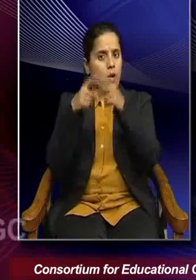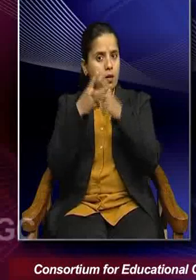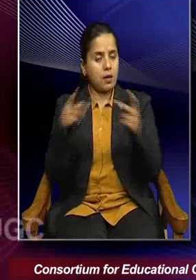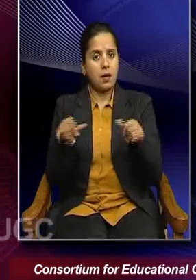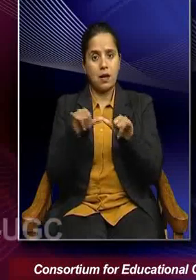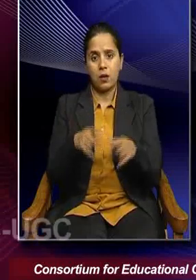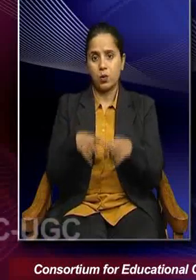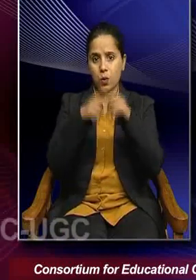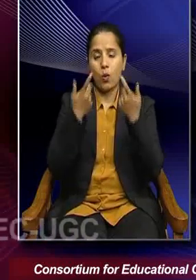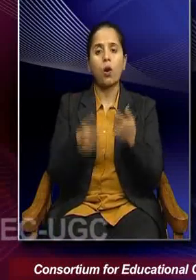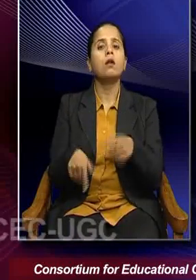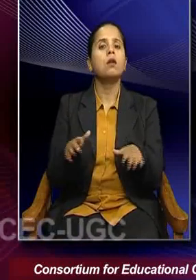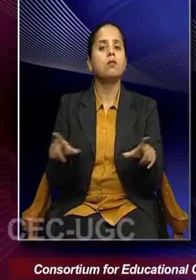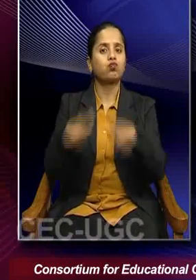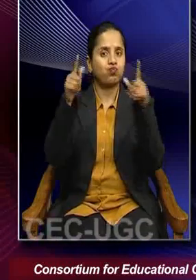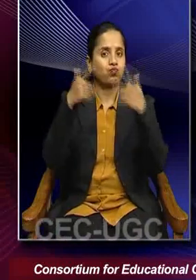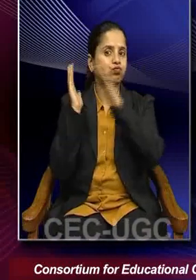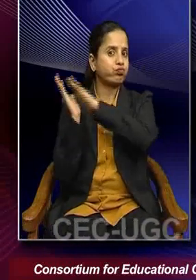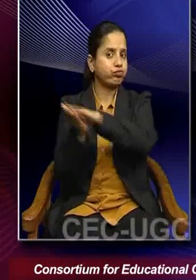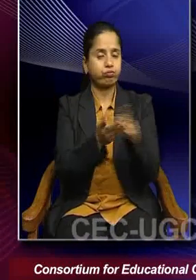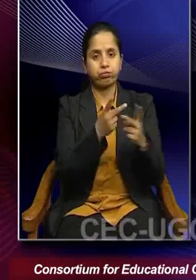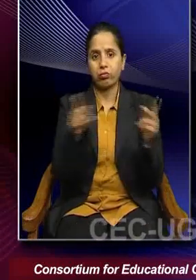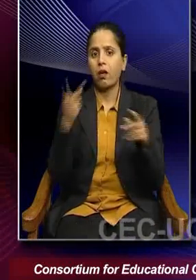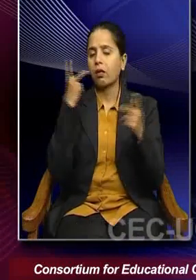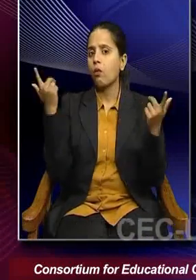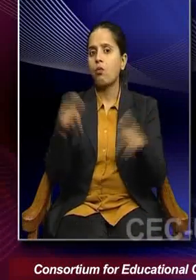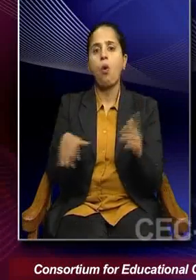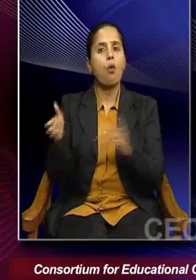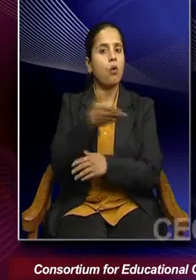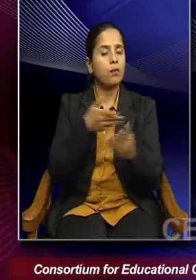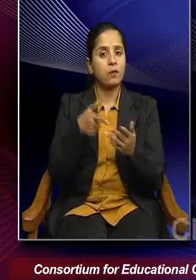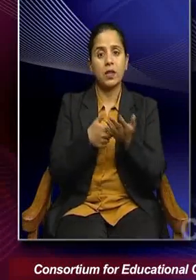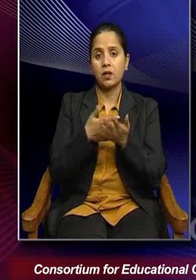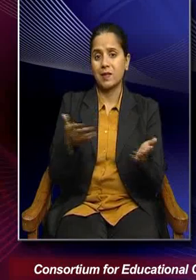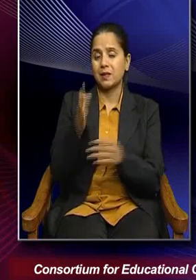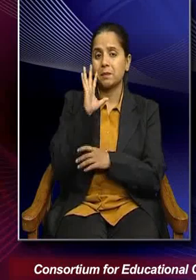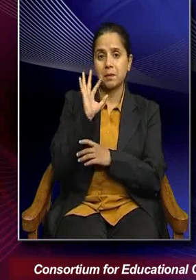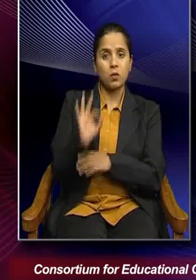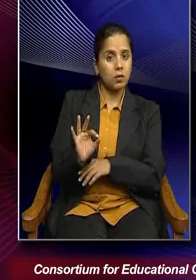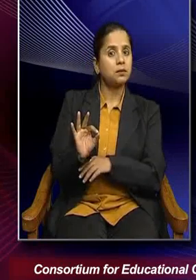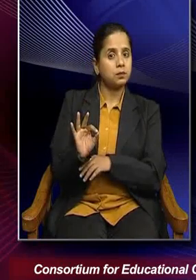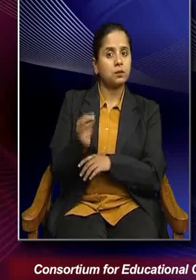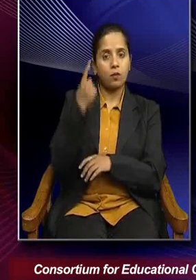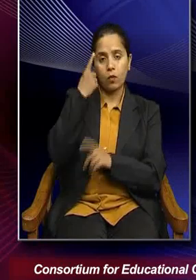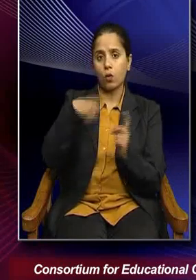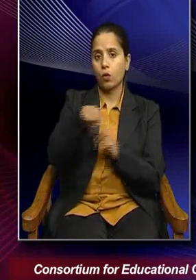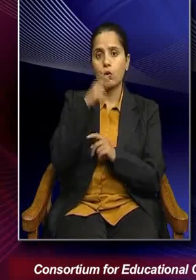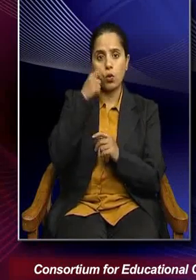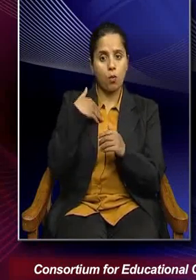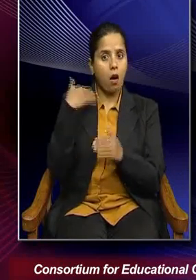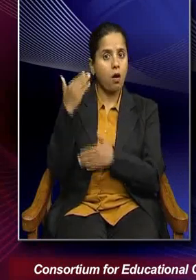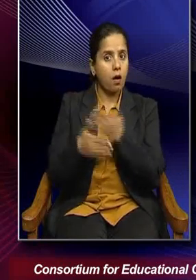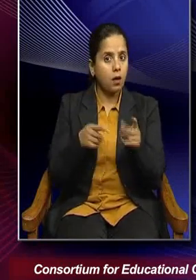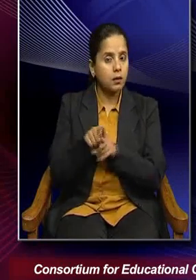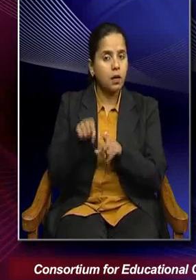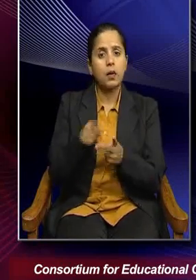quality and forest degradation because these resources are important for, you know, human settlements and also for